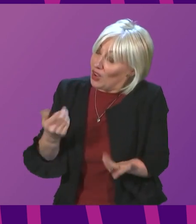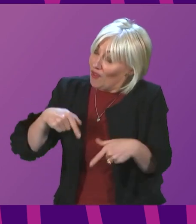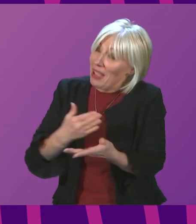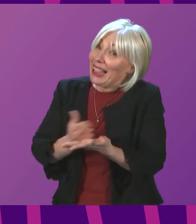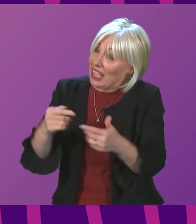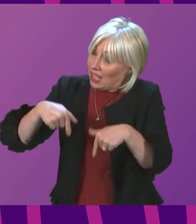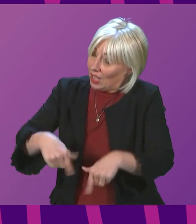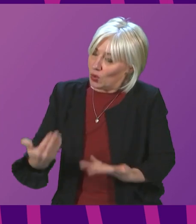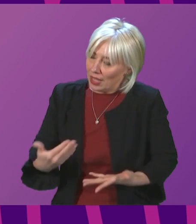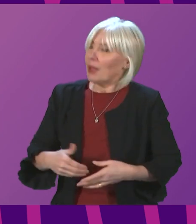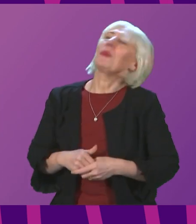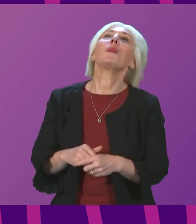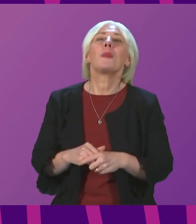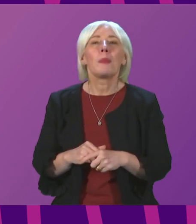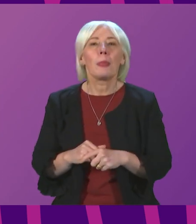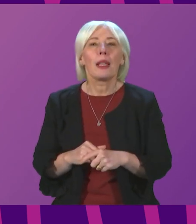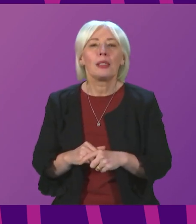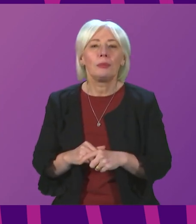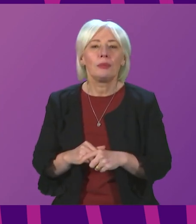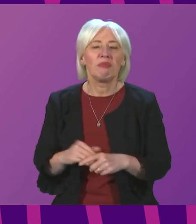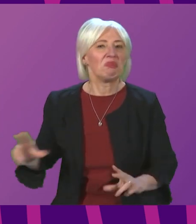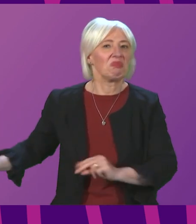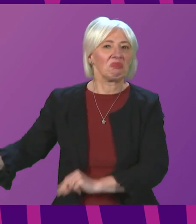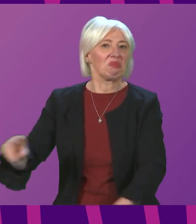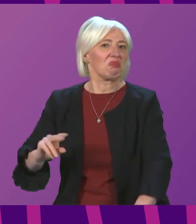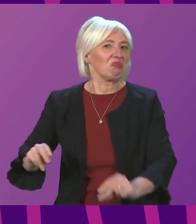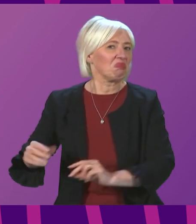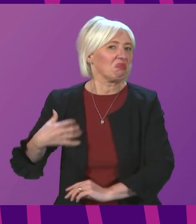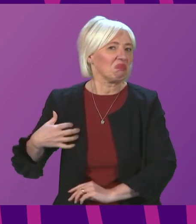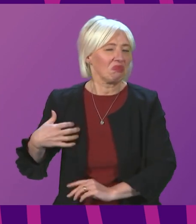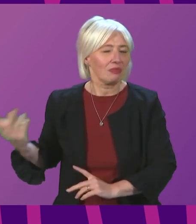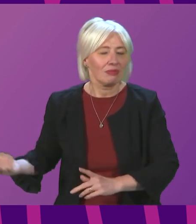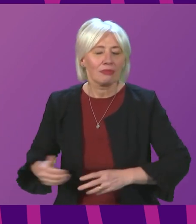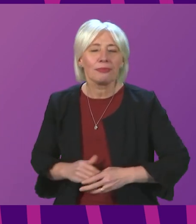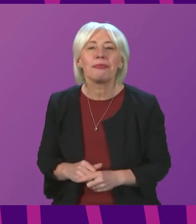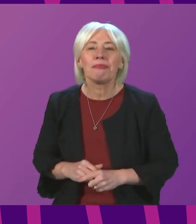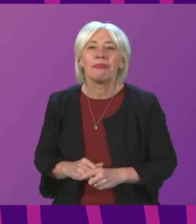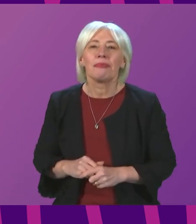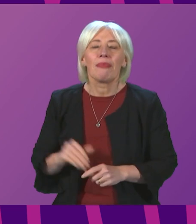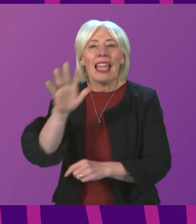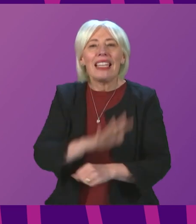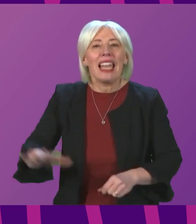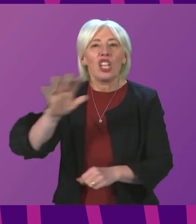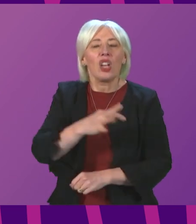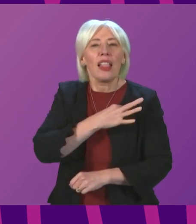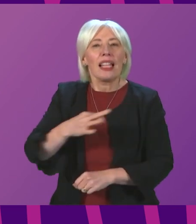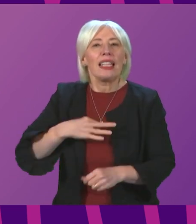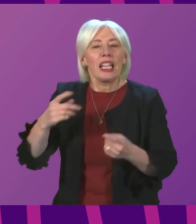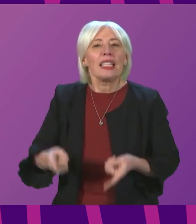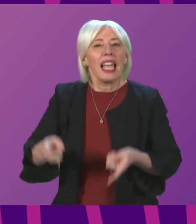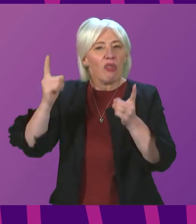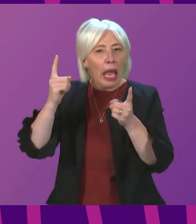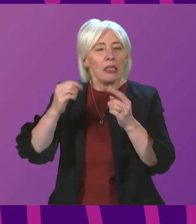The national clinical director is possibly